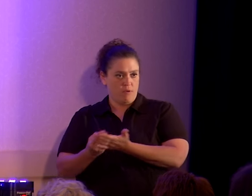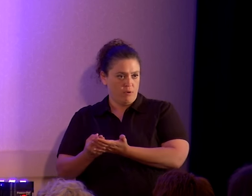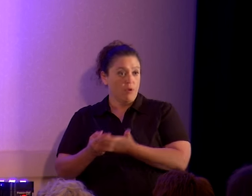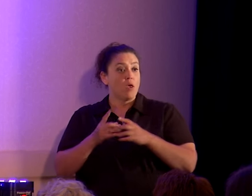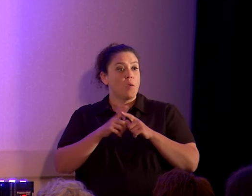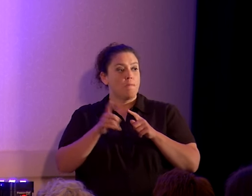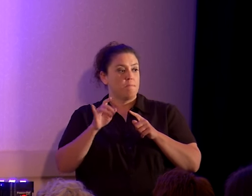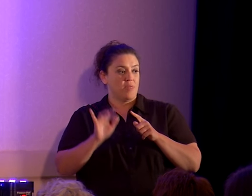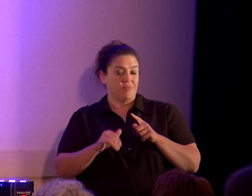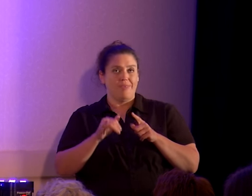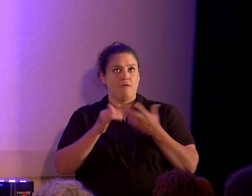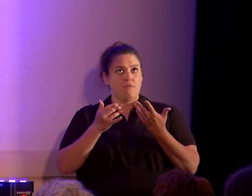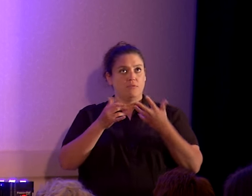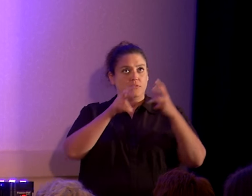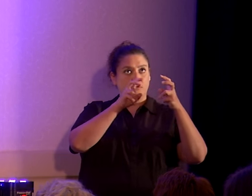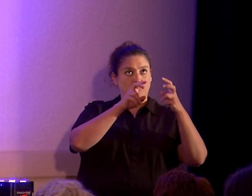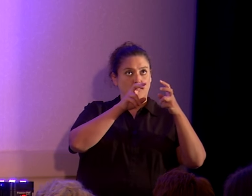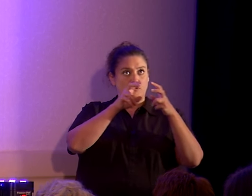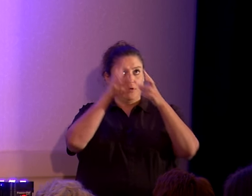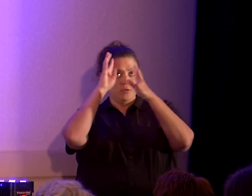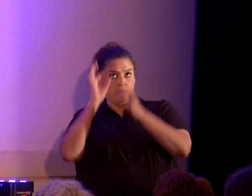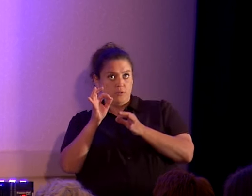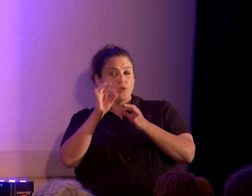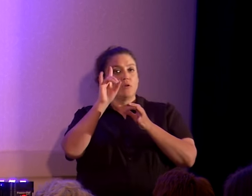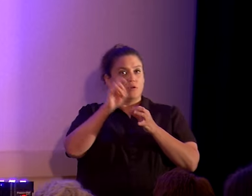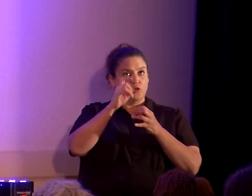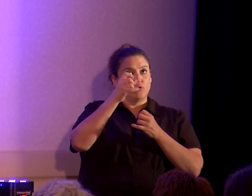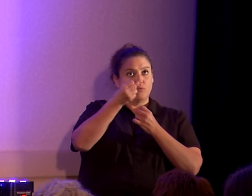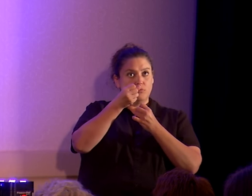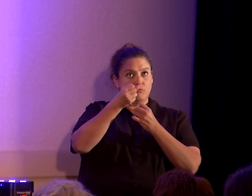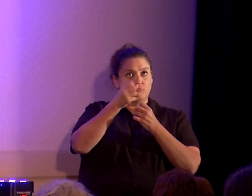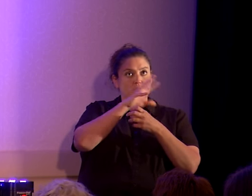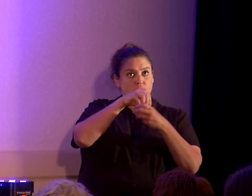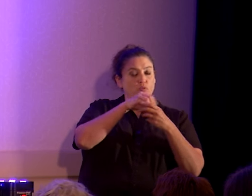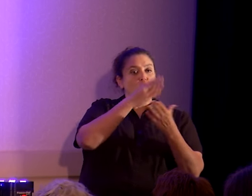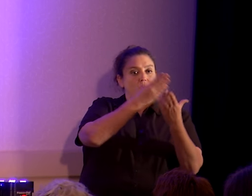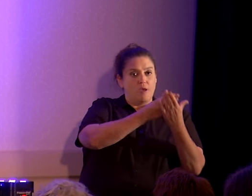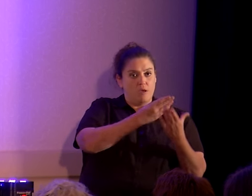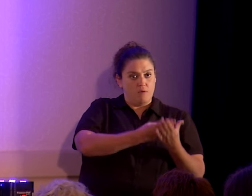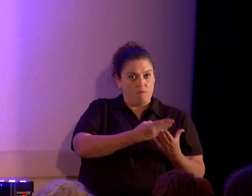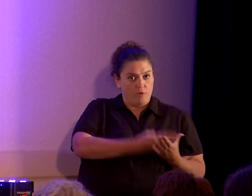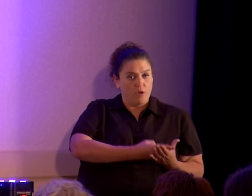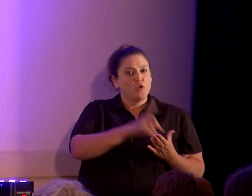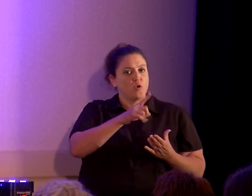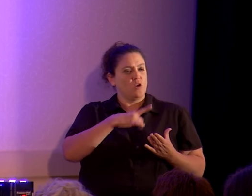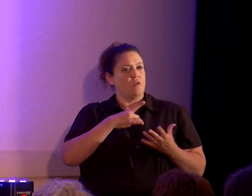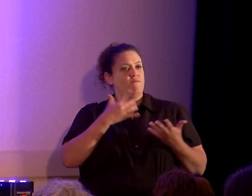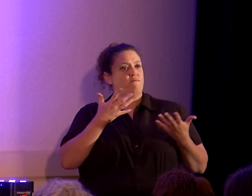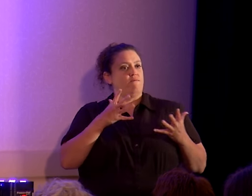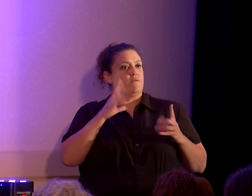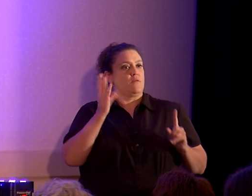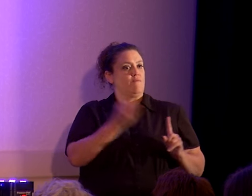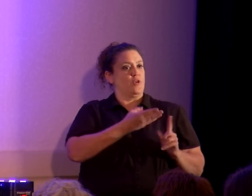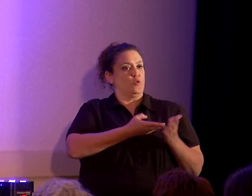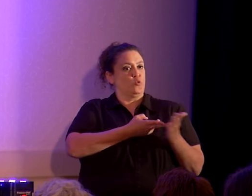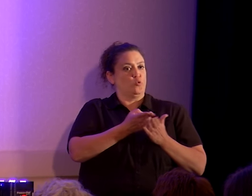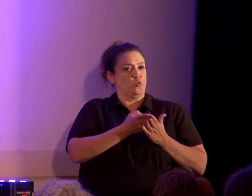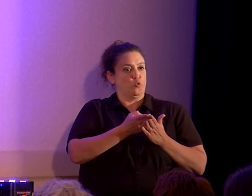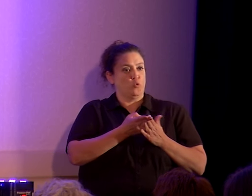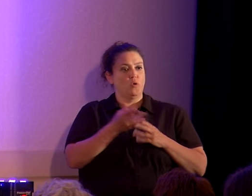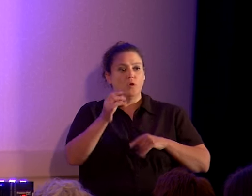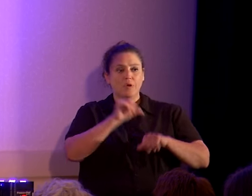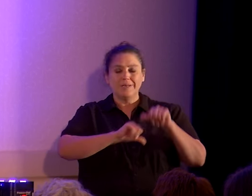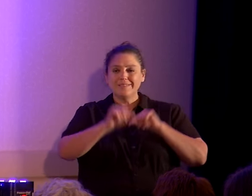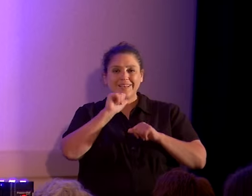need to be backed by evidence. You need to be convinced that they're true. We can't actually demonstrate the truth of everything and science